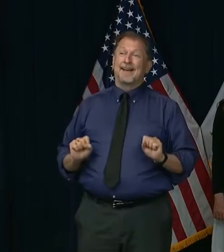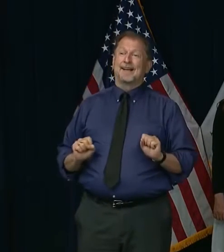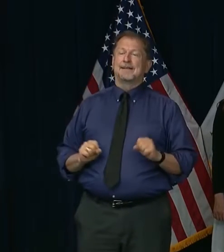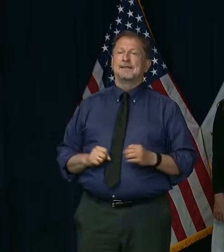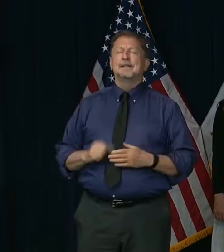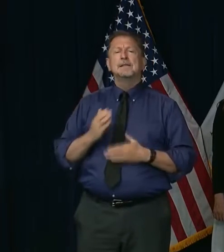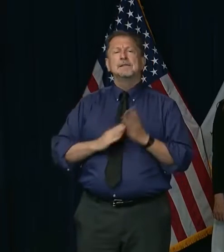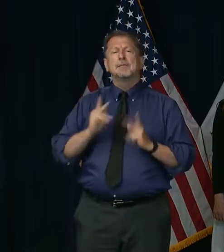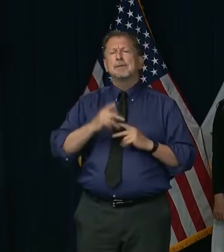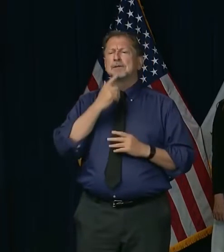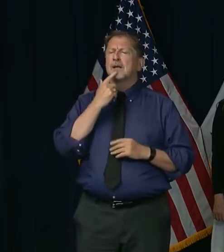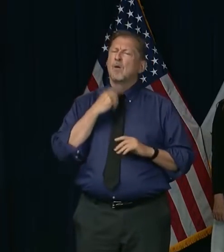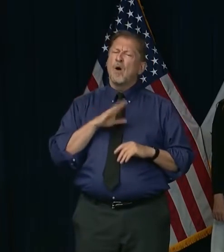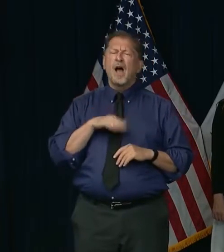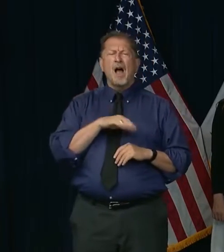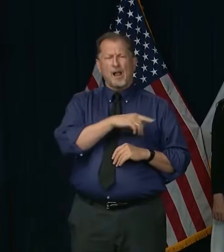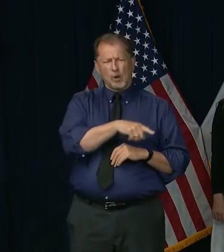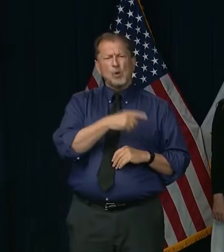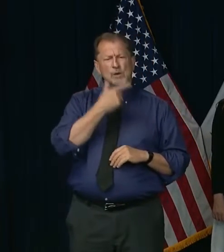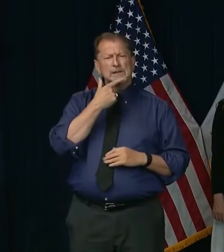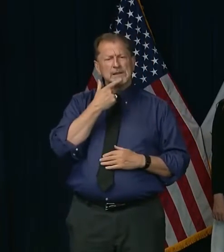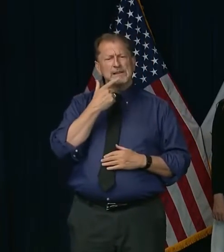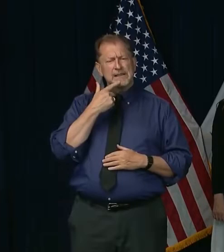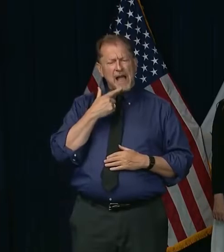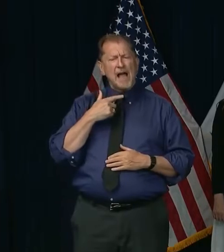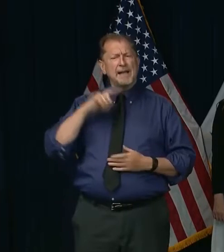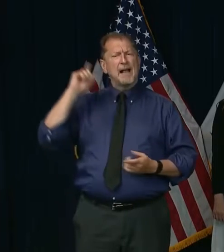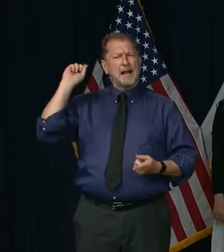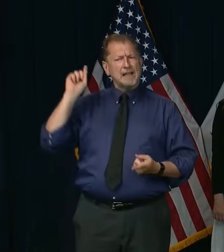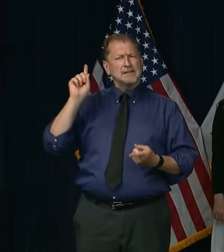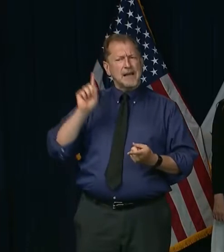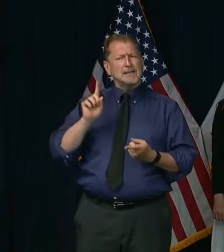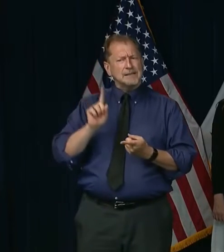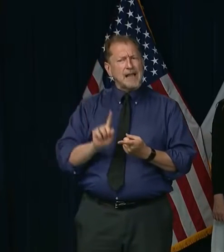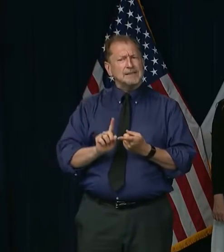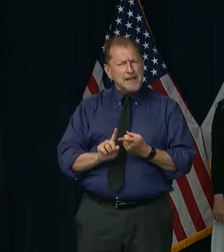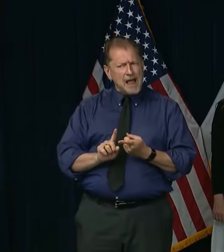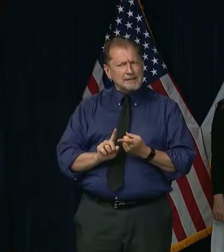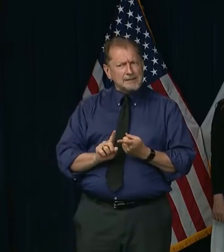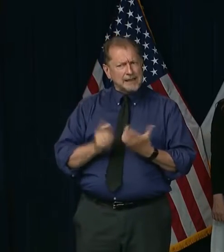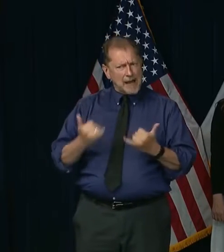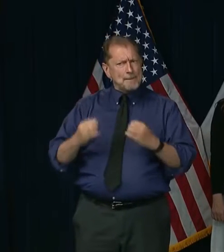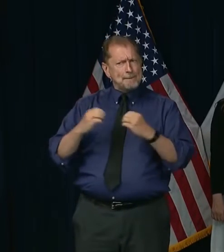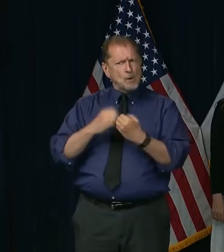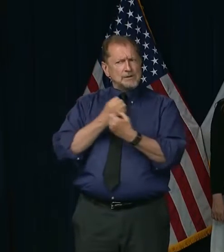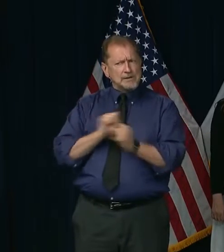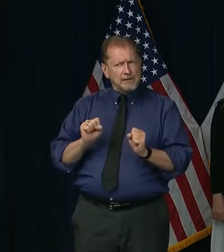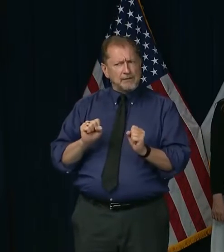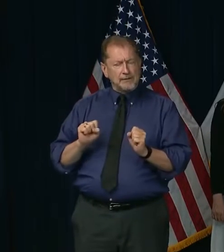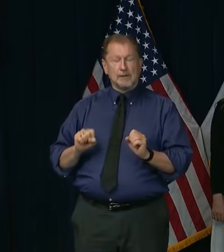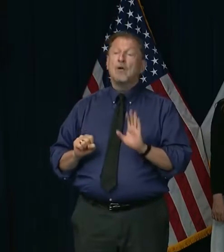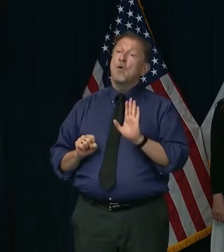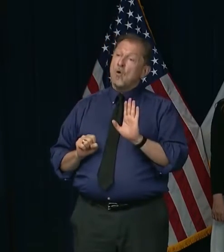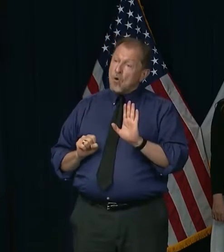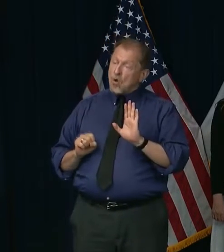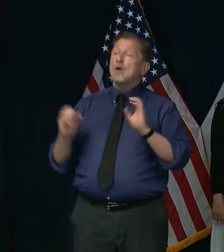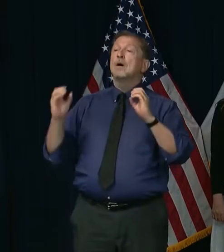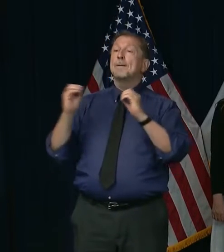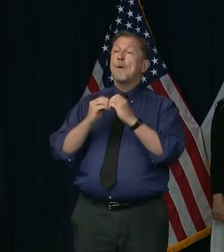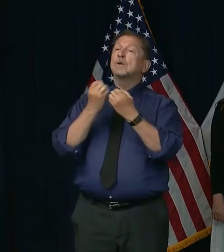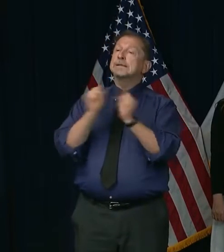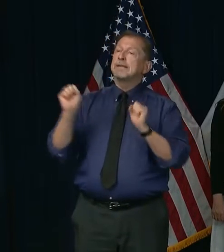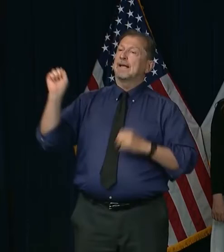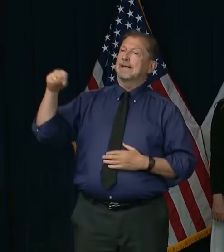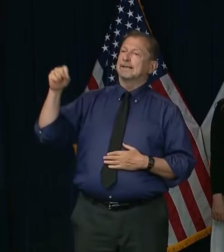you say, well, Dr. Ezekiel, you said that we slow transmission and there are fewer and fewer infections. It should be safer now. I would say, yes, you're right,